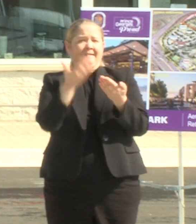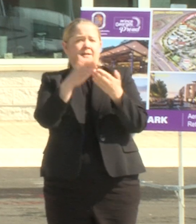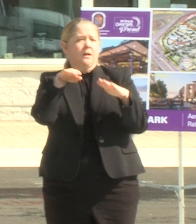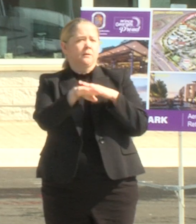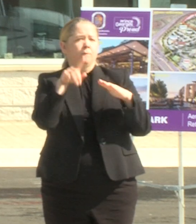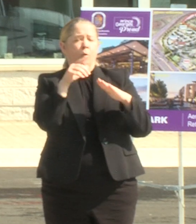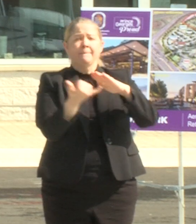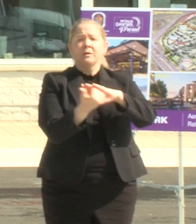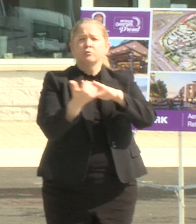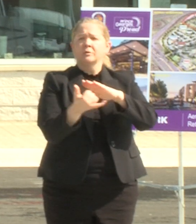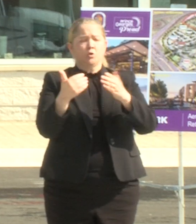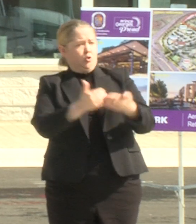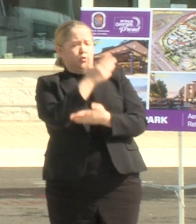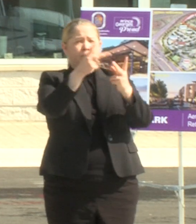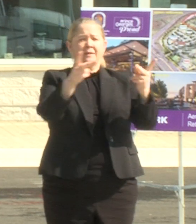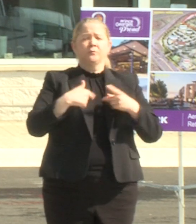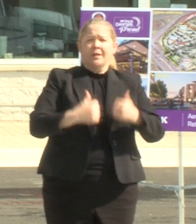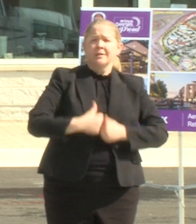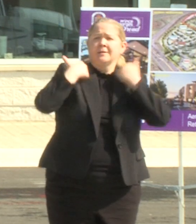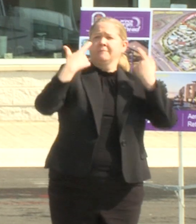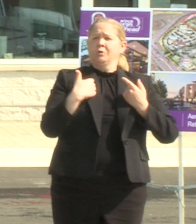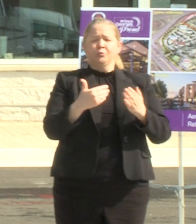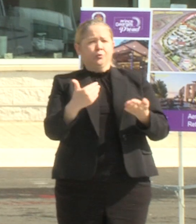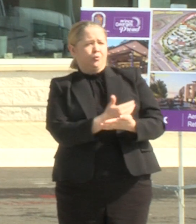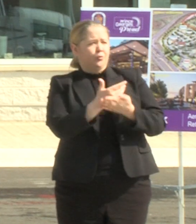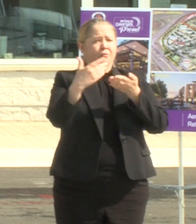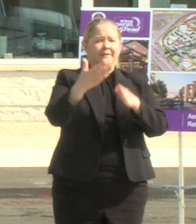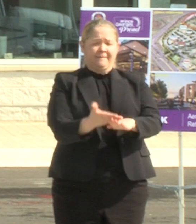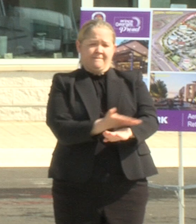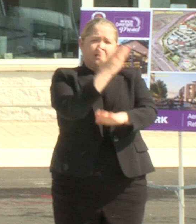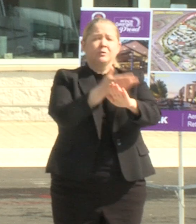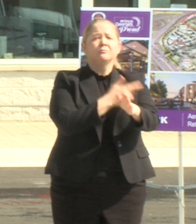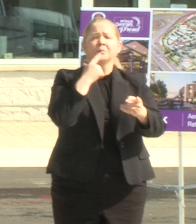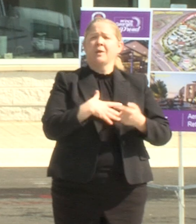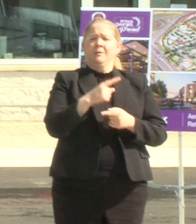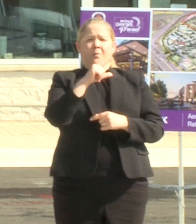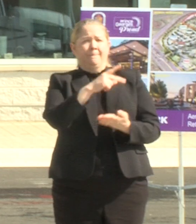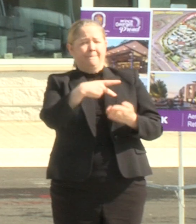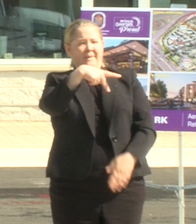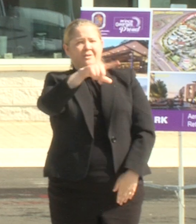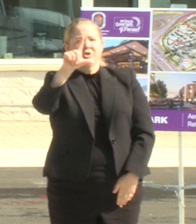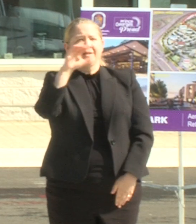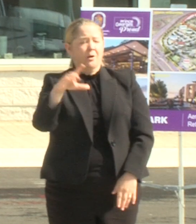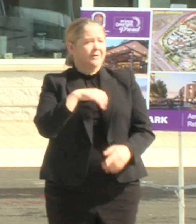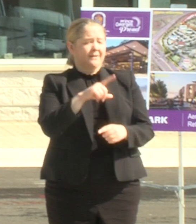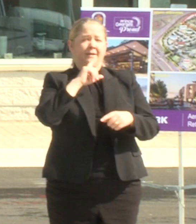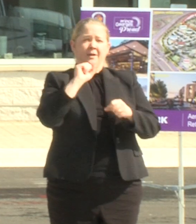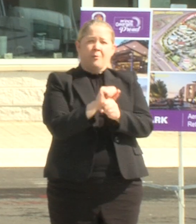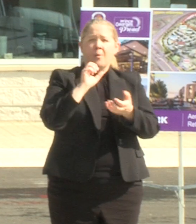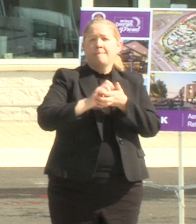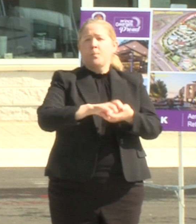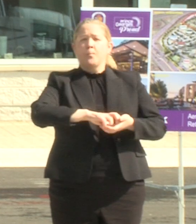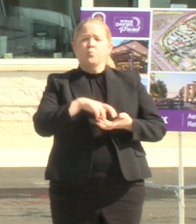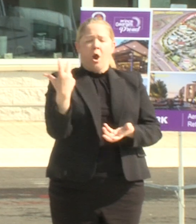a new kind of development that reflects what Prince George's County has become a prospering majority minority community